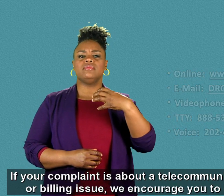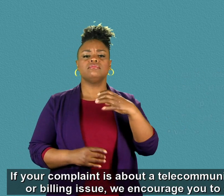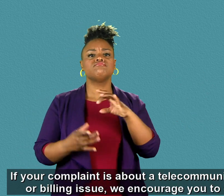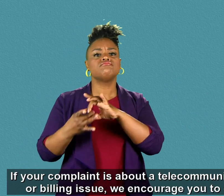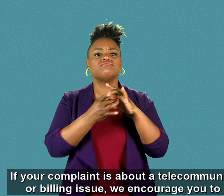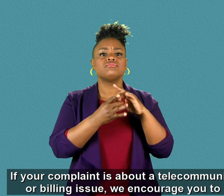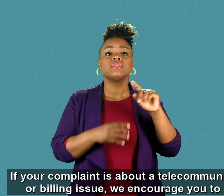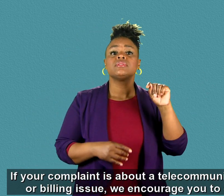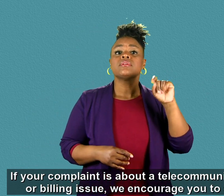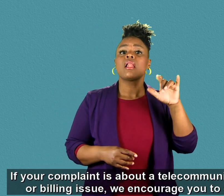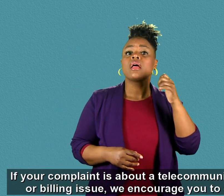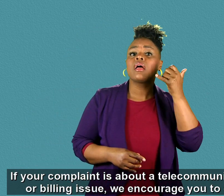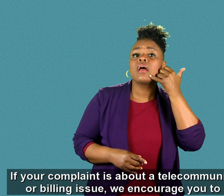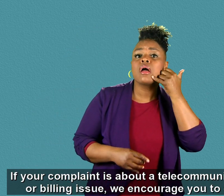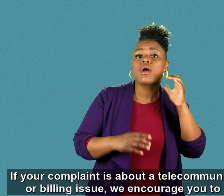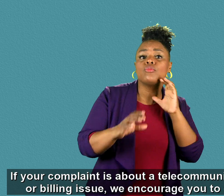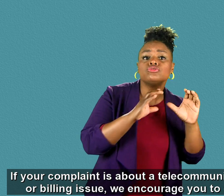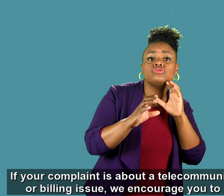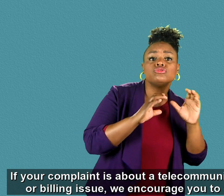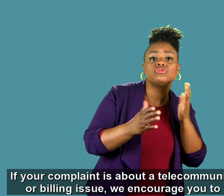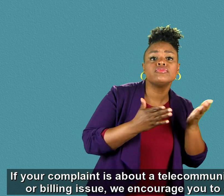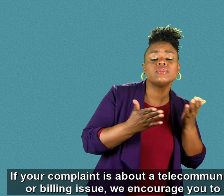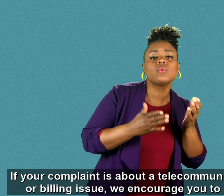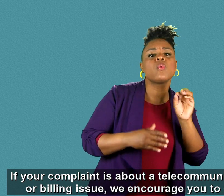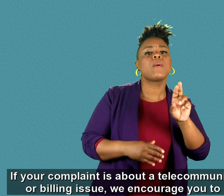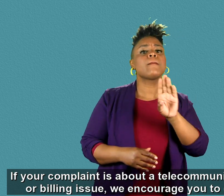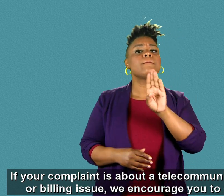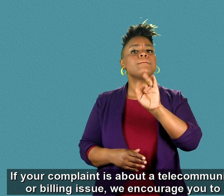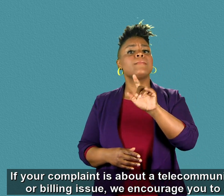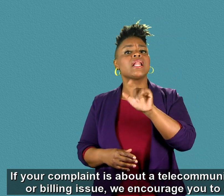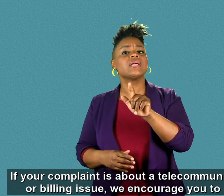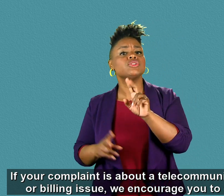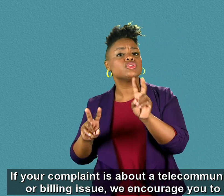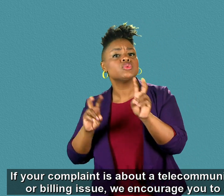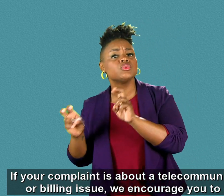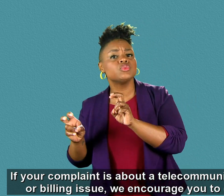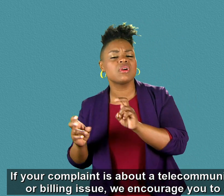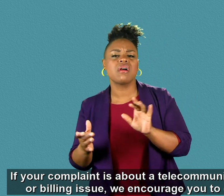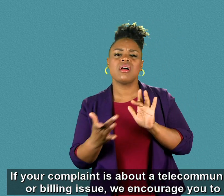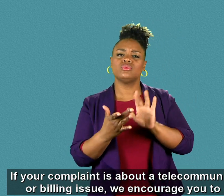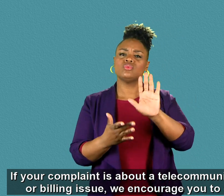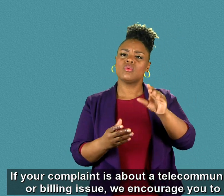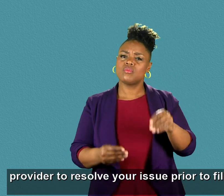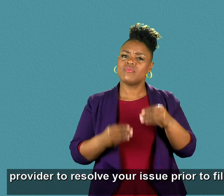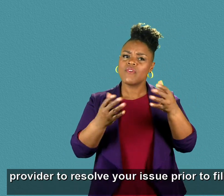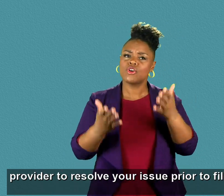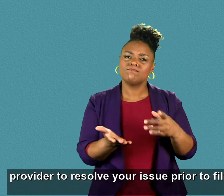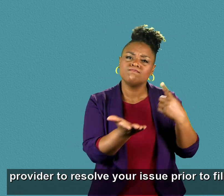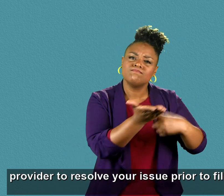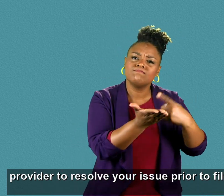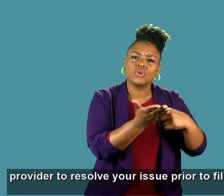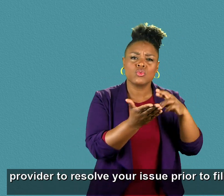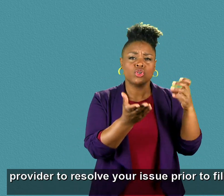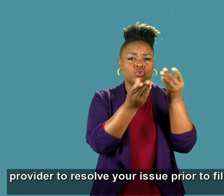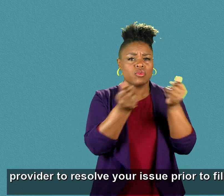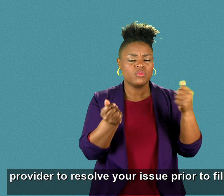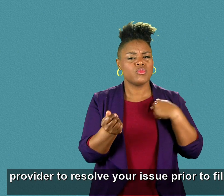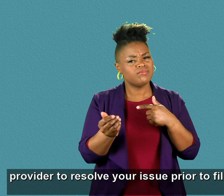your complaint is about a telecommunication service or billing issue, we encourage you to contact your provider to resolve your issue prior